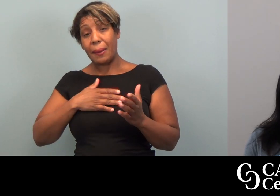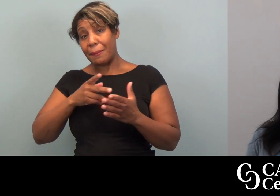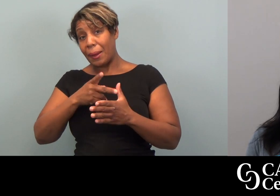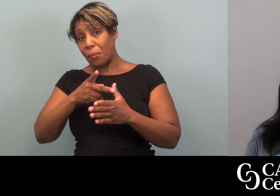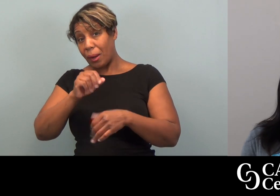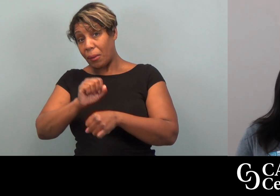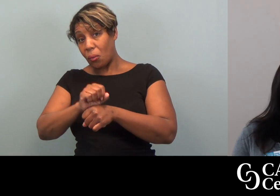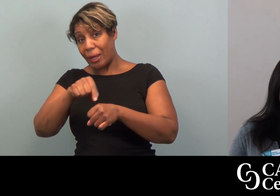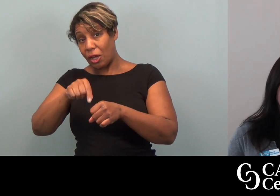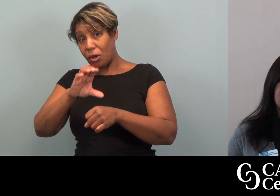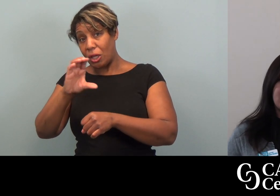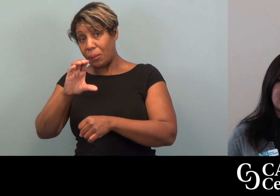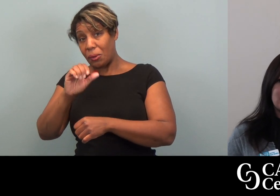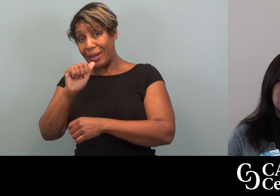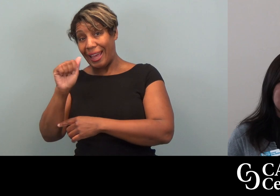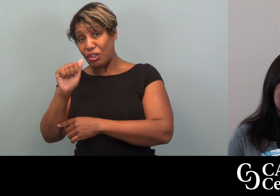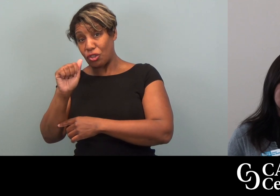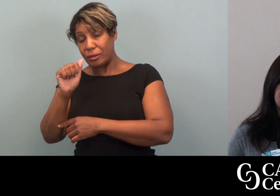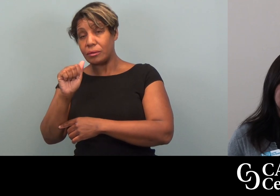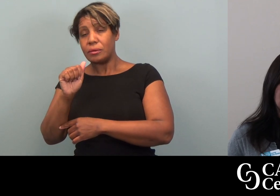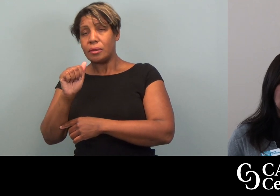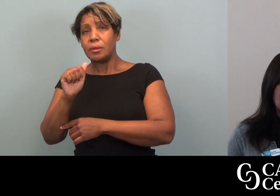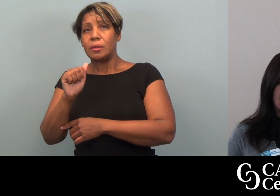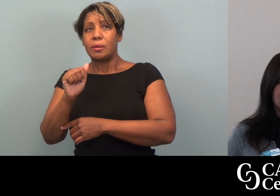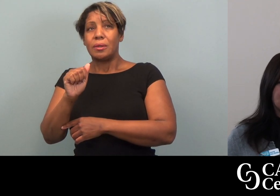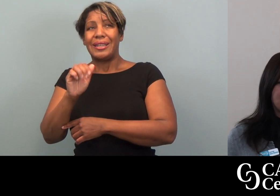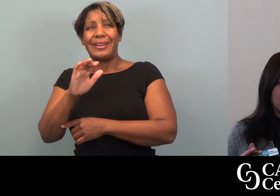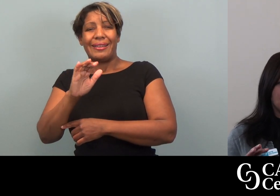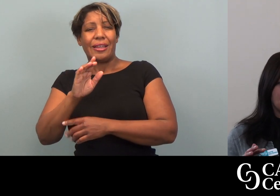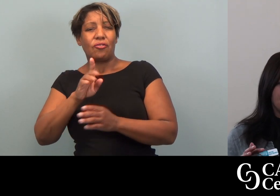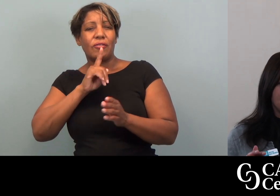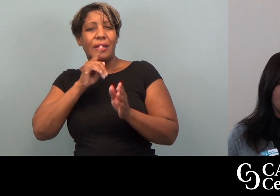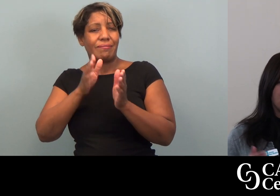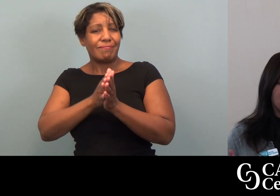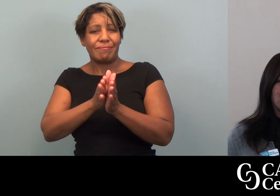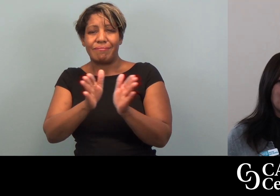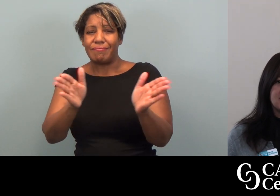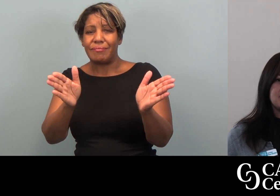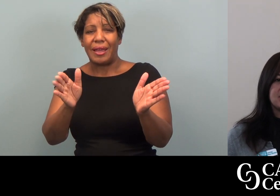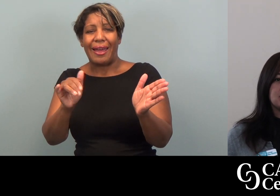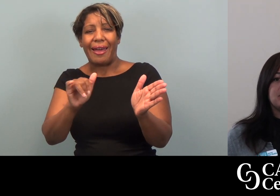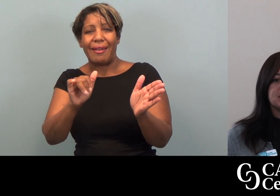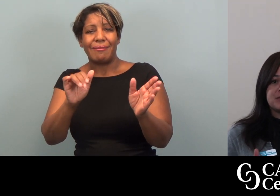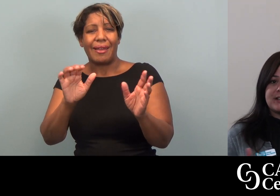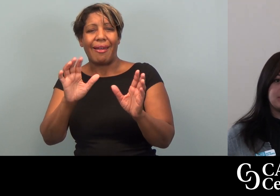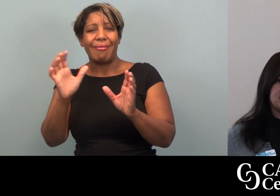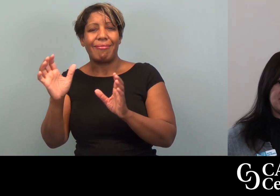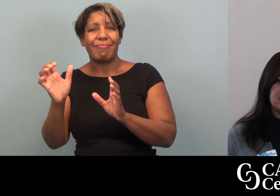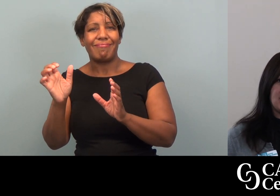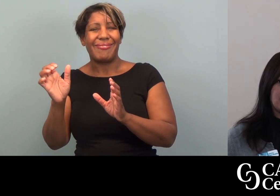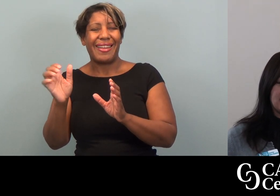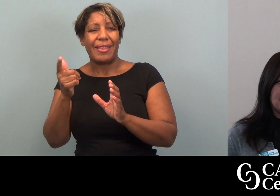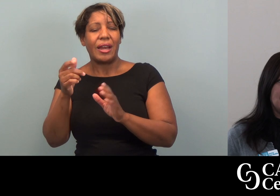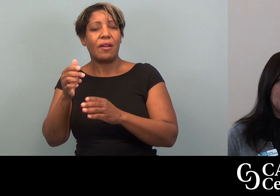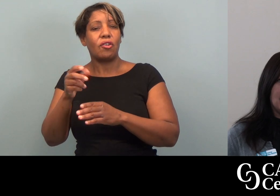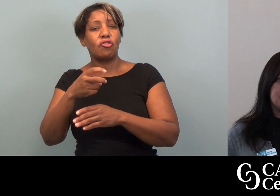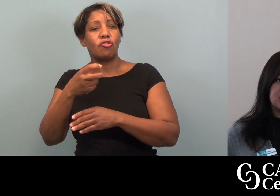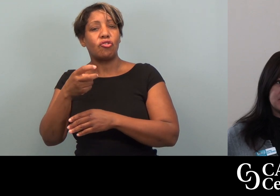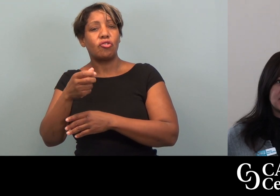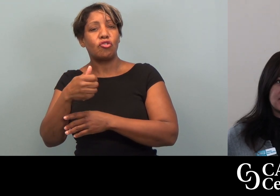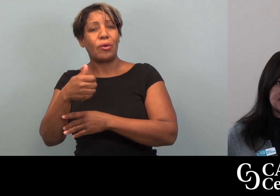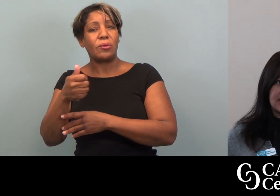So, my primary work here at Community Action, it really fell under a pretty broad spectrum of just transportation equity.